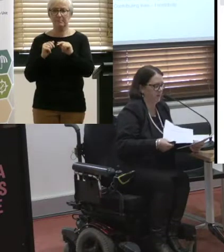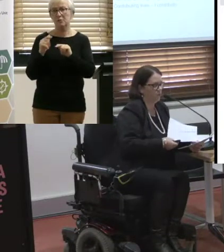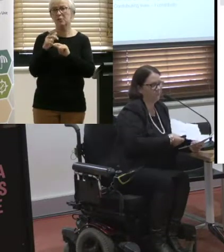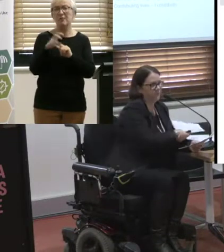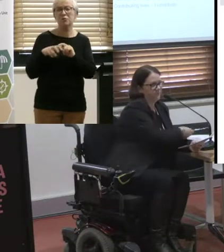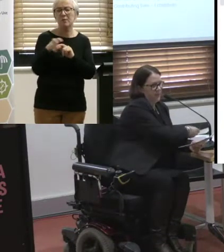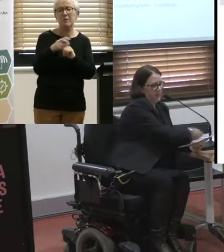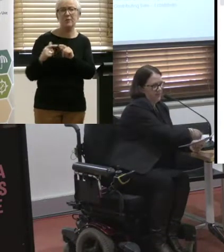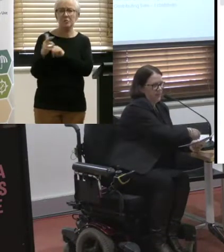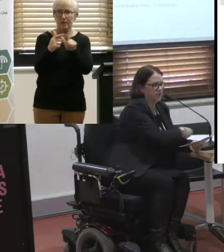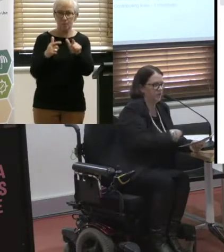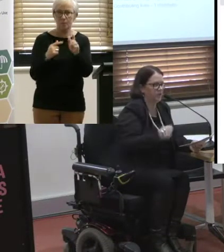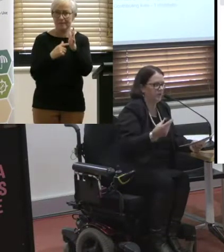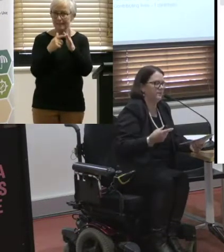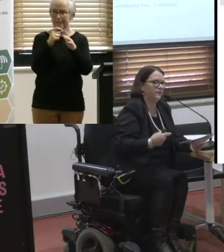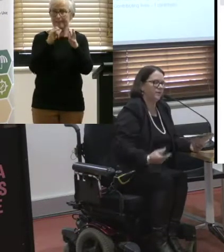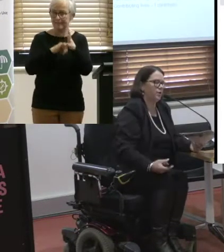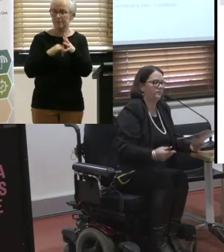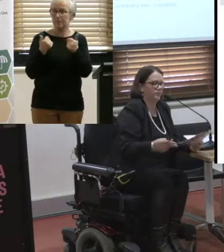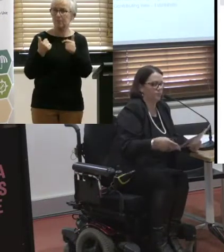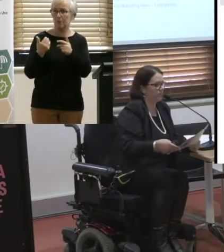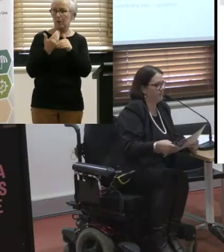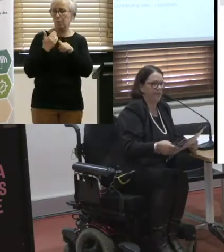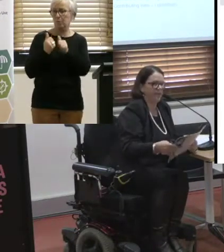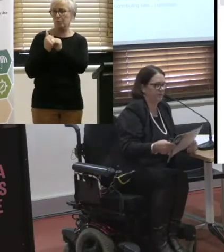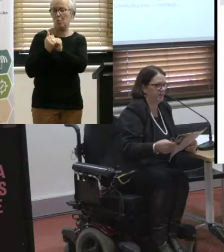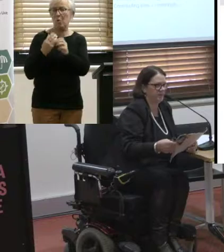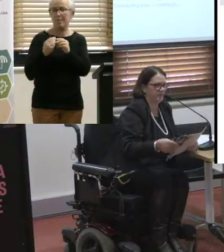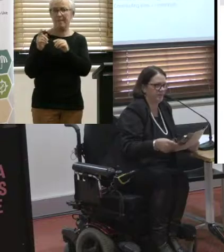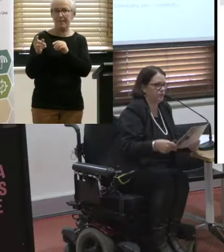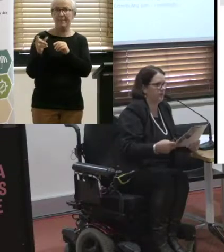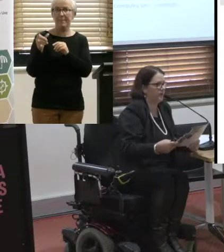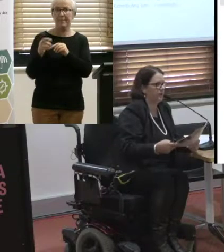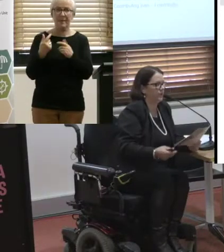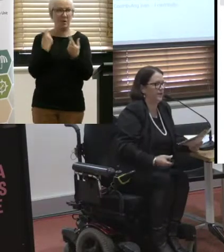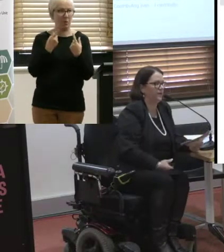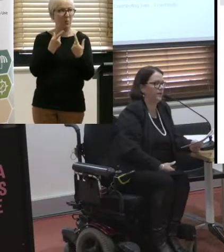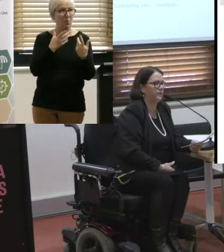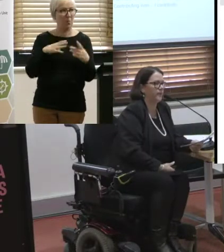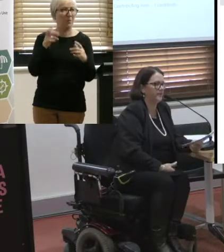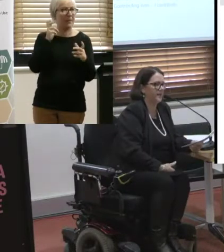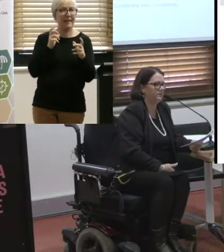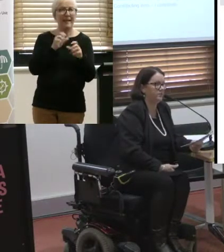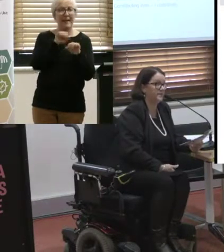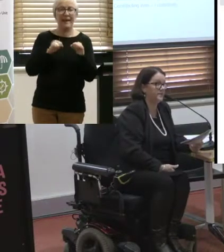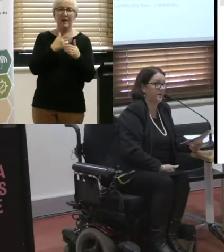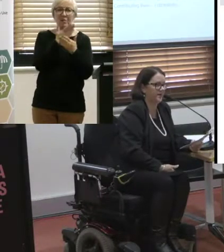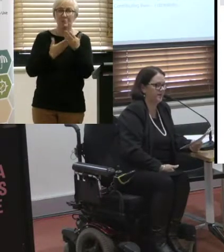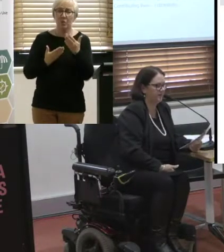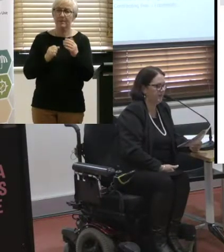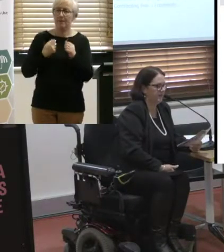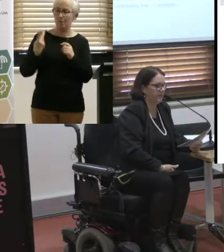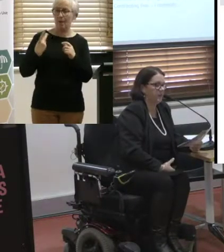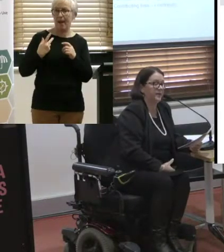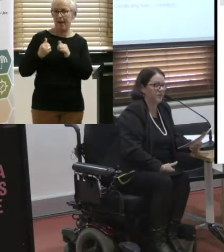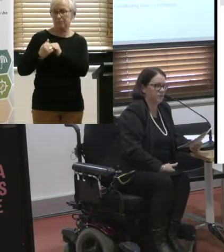there as well. I'm working in conjunction with whoever will want to partner and listen to me talk, and we can work out a way that we can have a voice together.